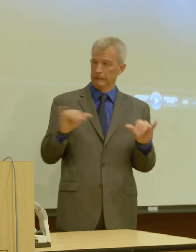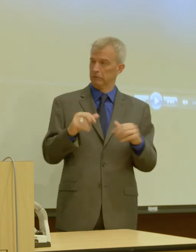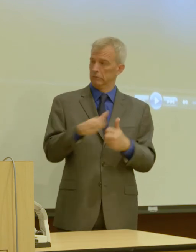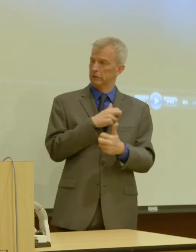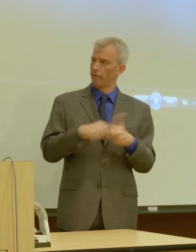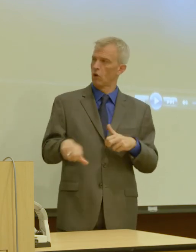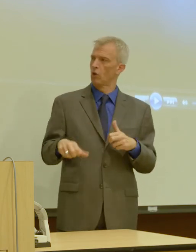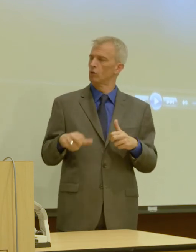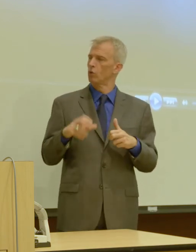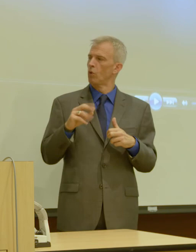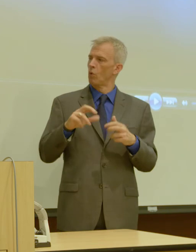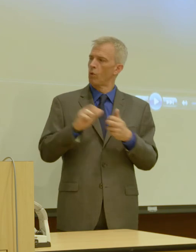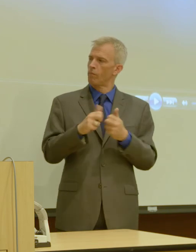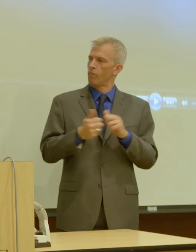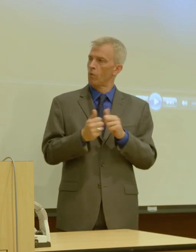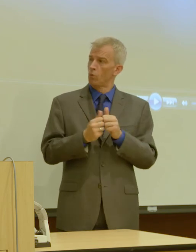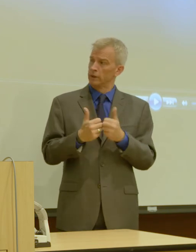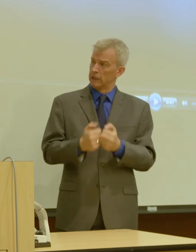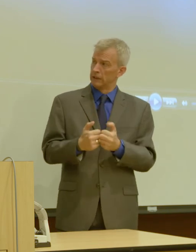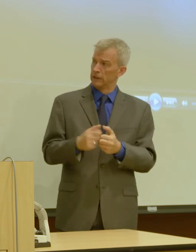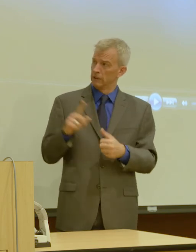you know, problems with texting?